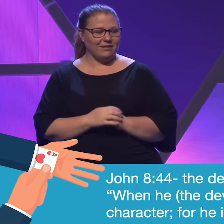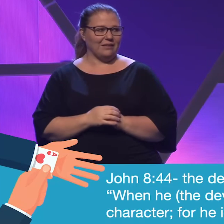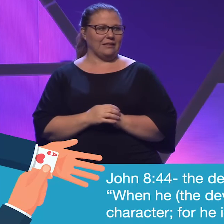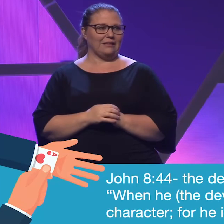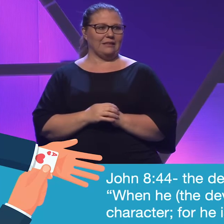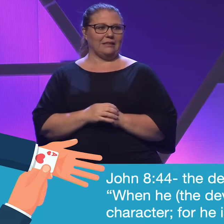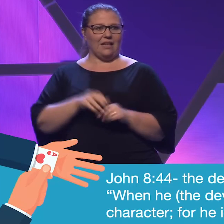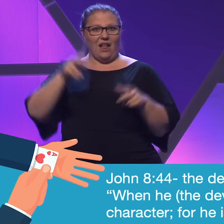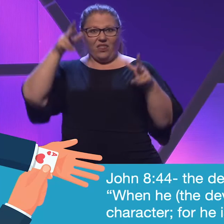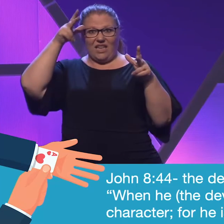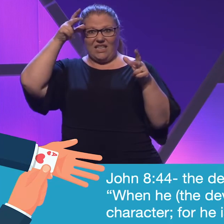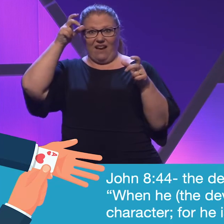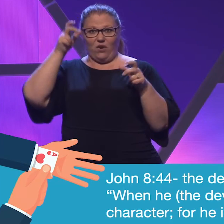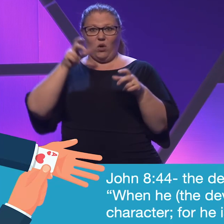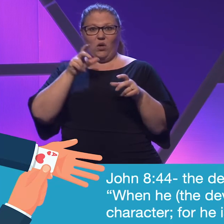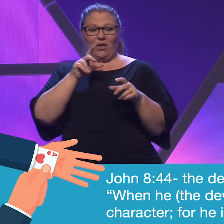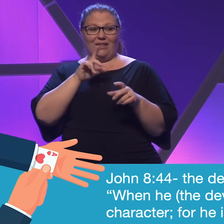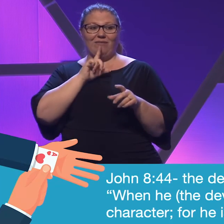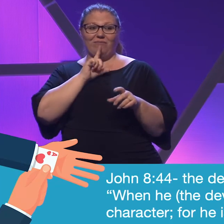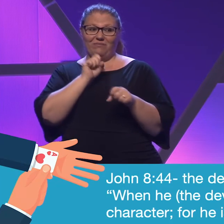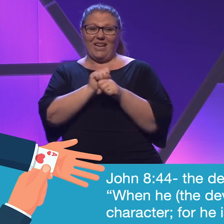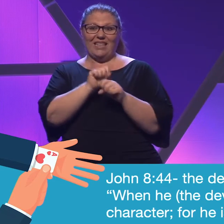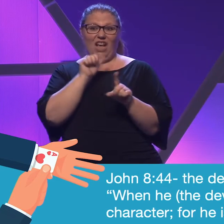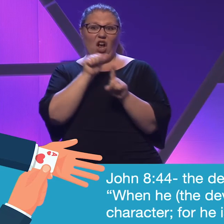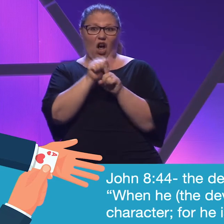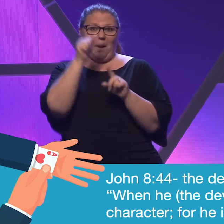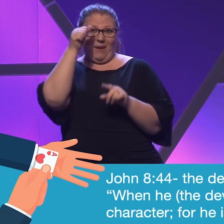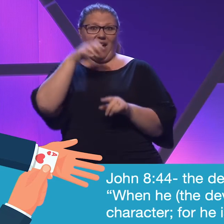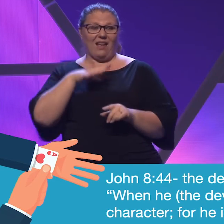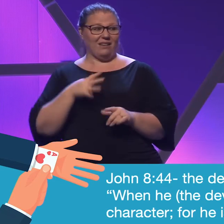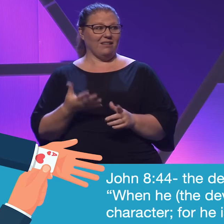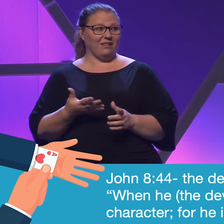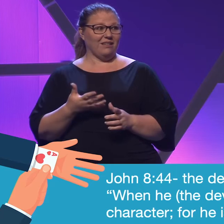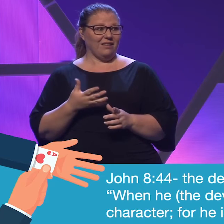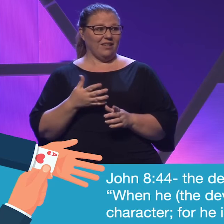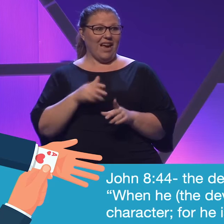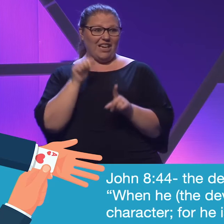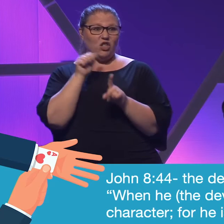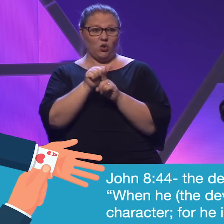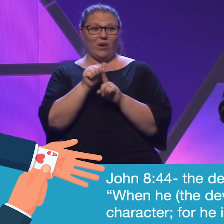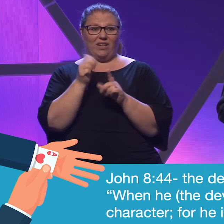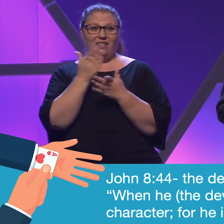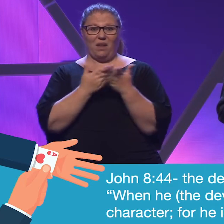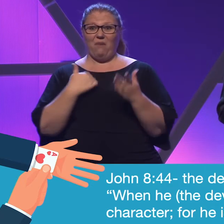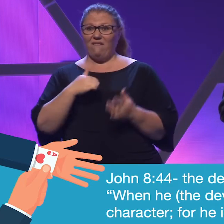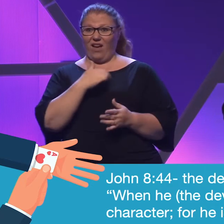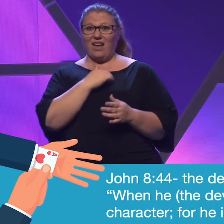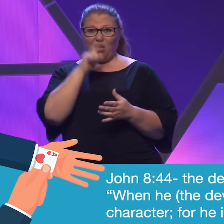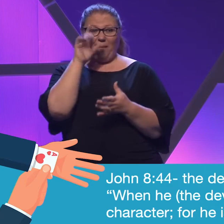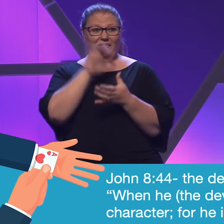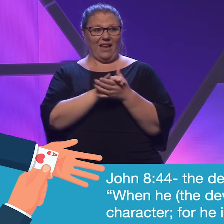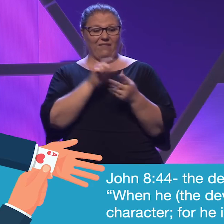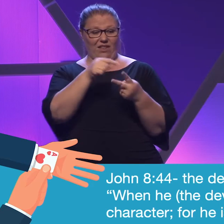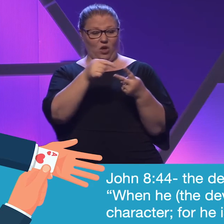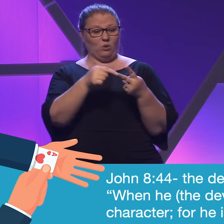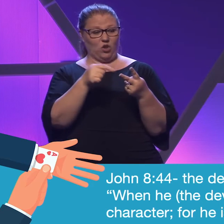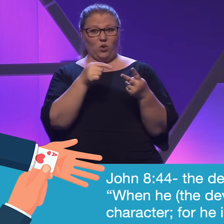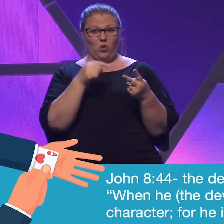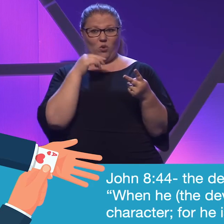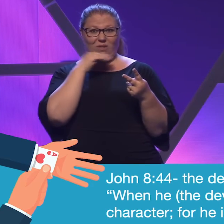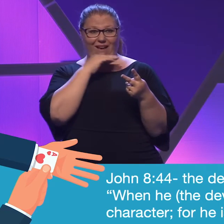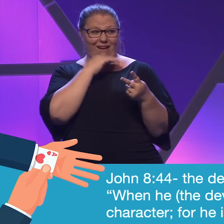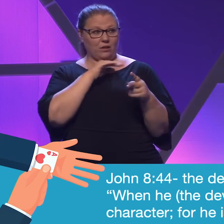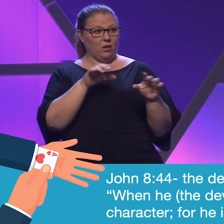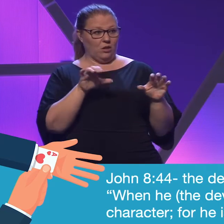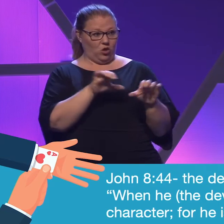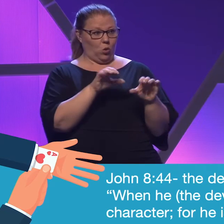The devil is a con man, and he has tricked some of us into believing those two cons. One, doing more